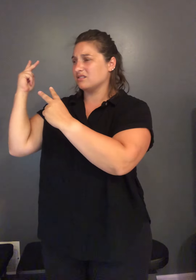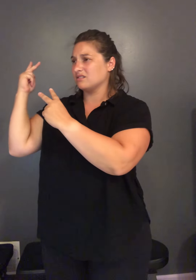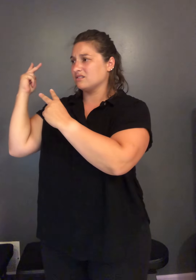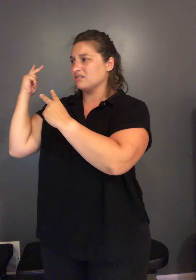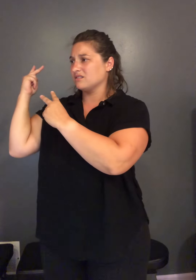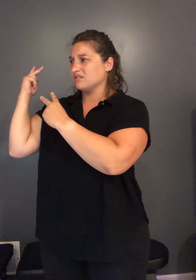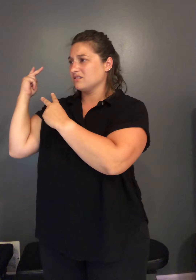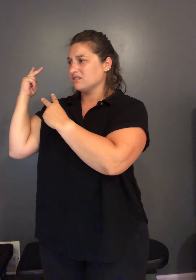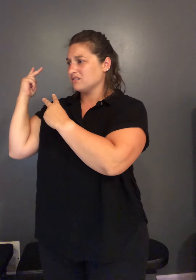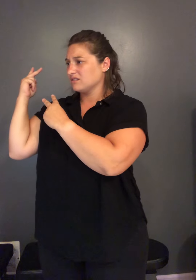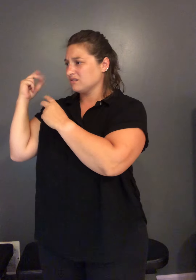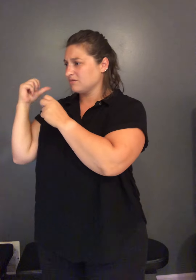I remember